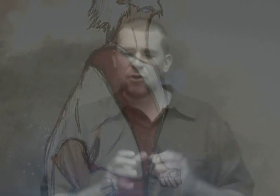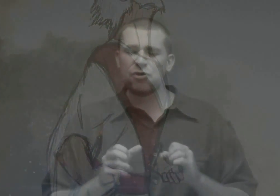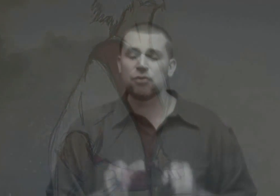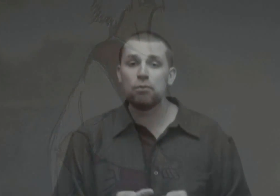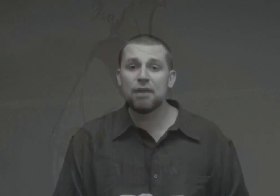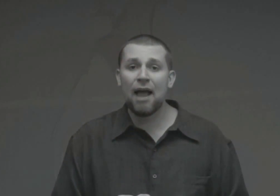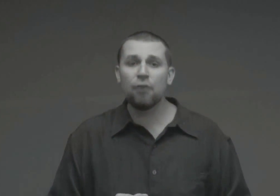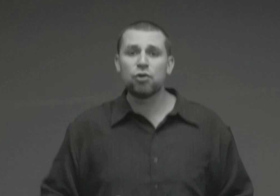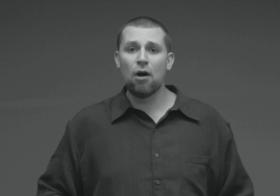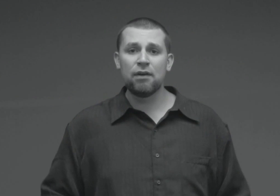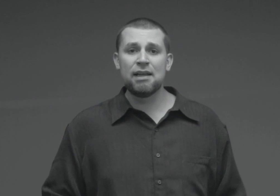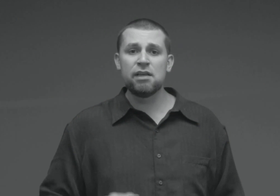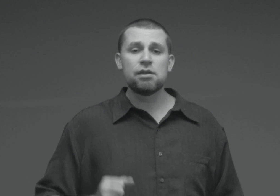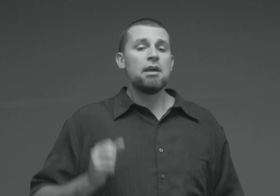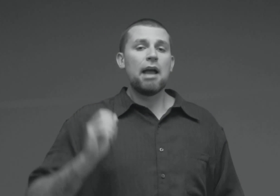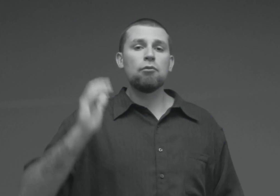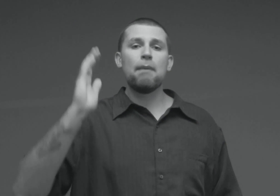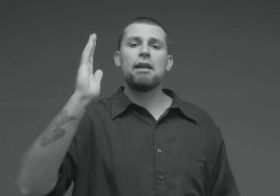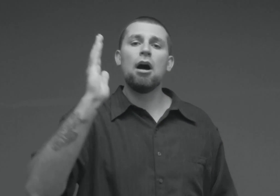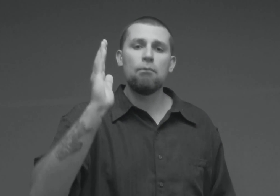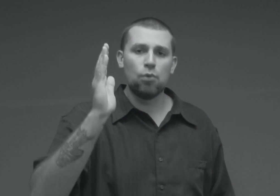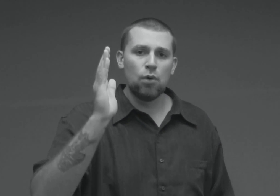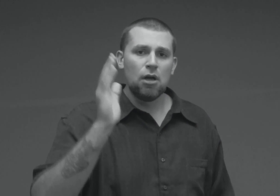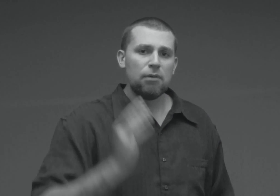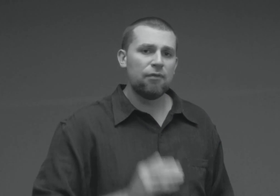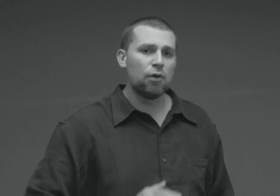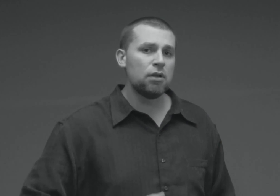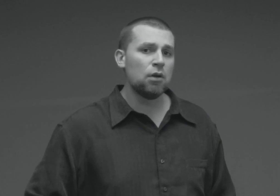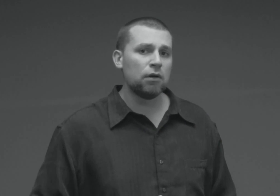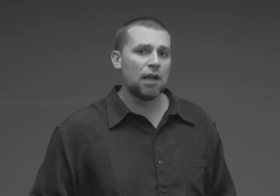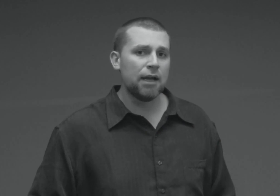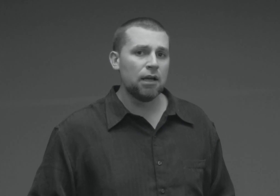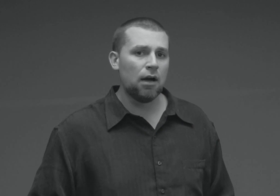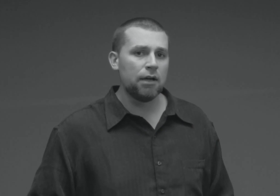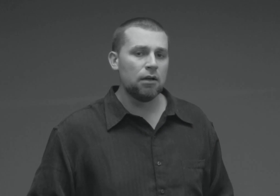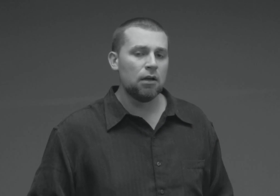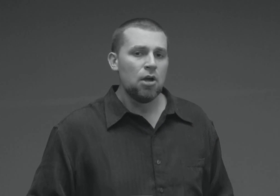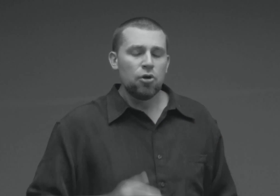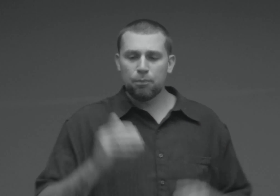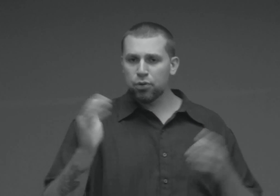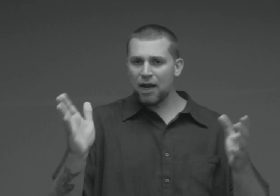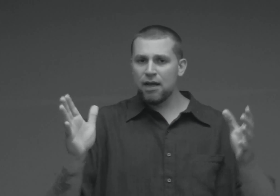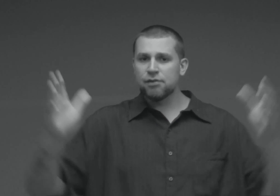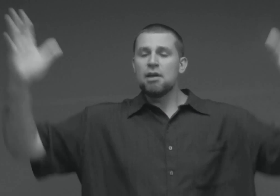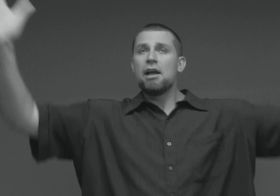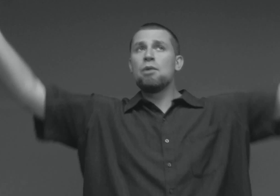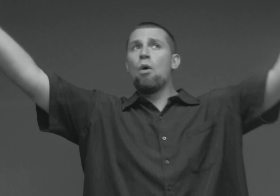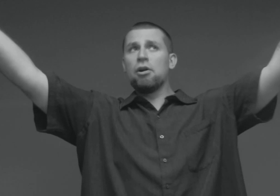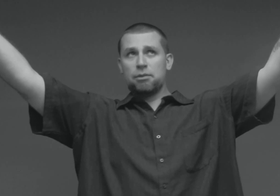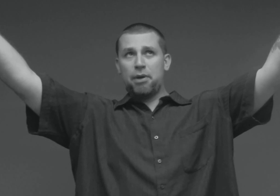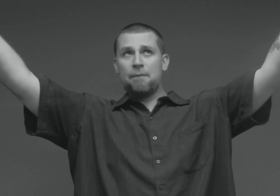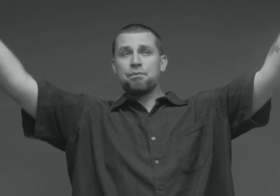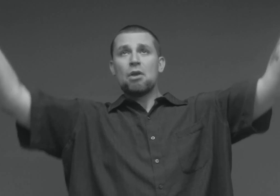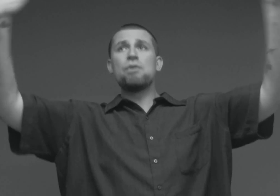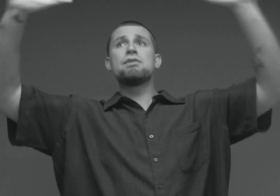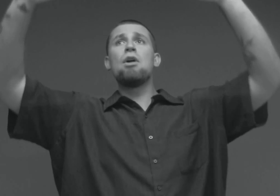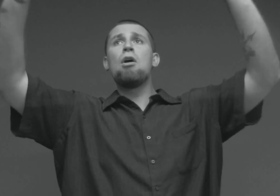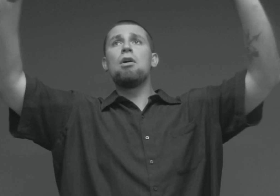to stoop down to our knees and remain humble before the Lord thy God, to praise and worship Him with songs